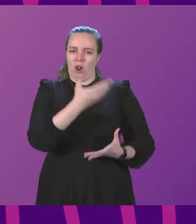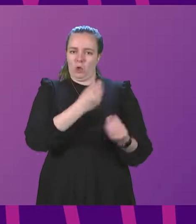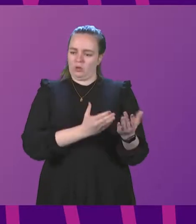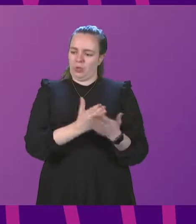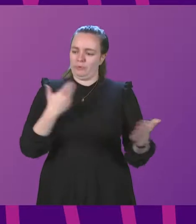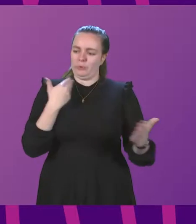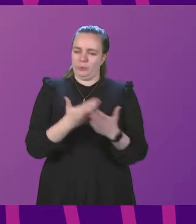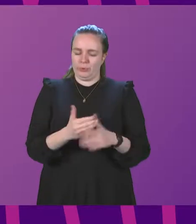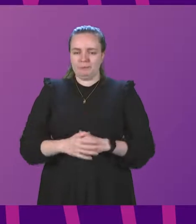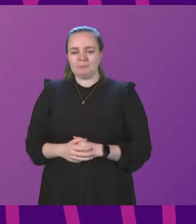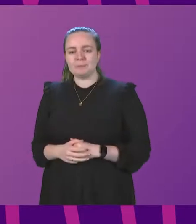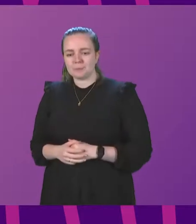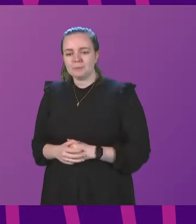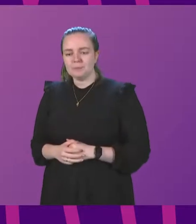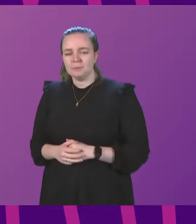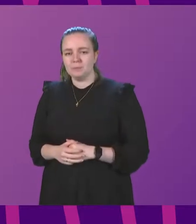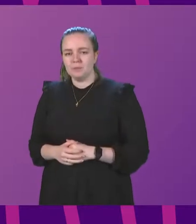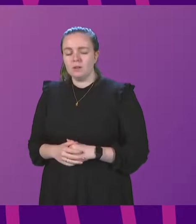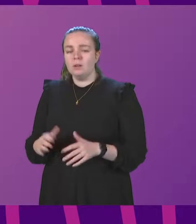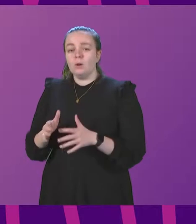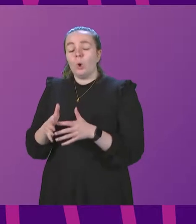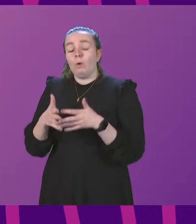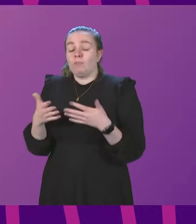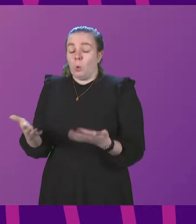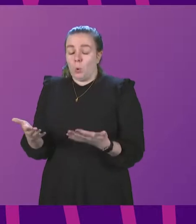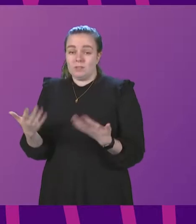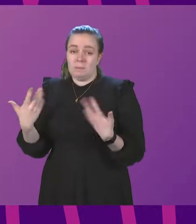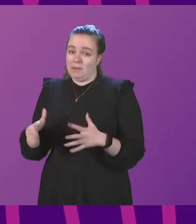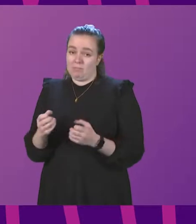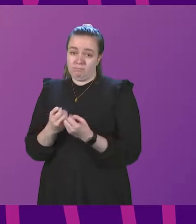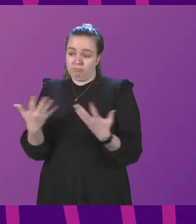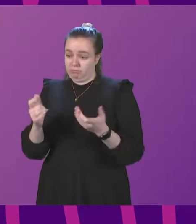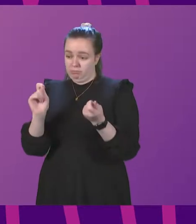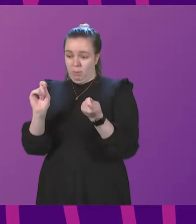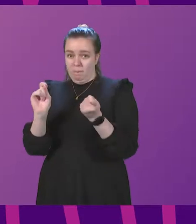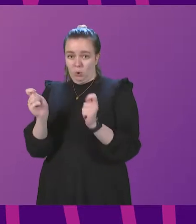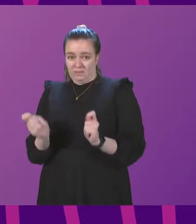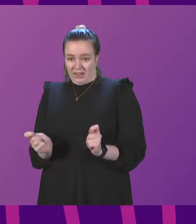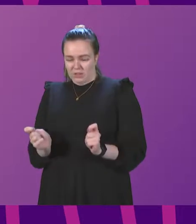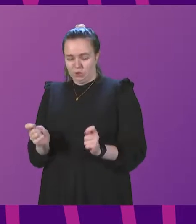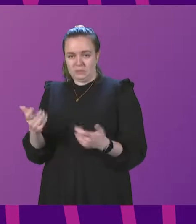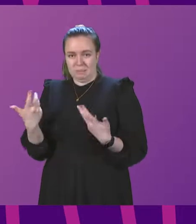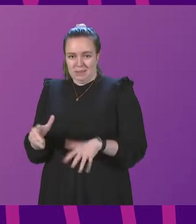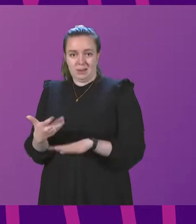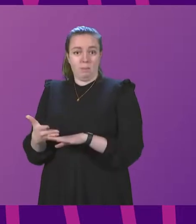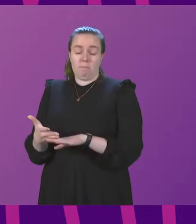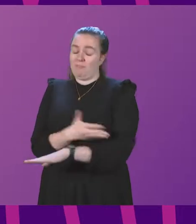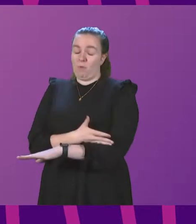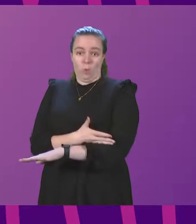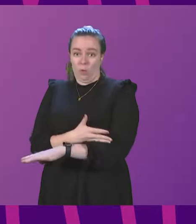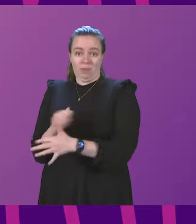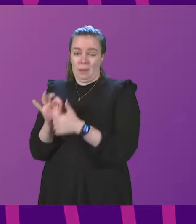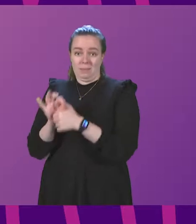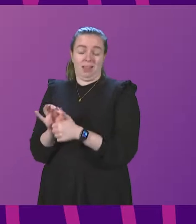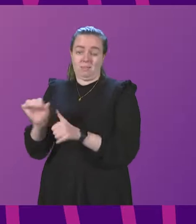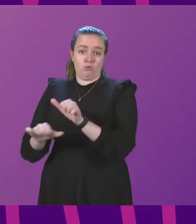Governor Secretary. Well of course there have been many other modifications that have also been made before we get to the appeals part